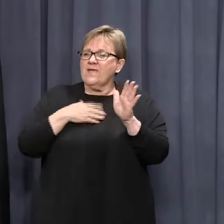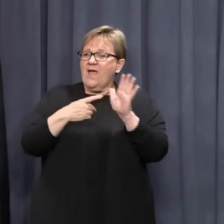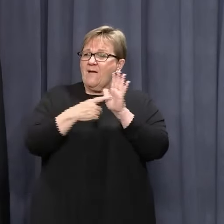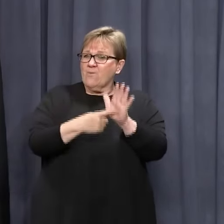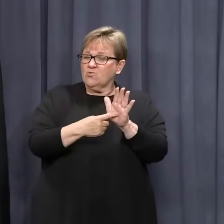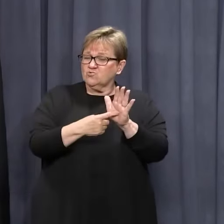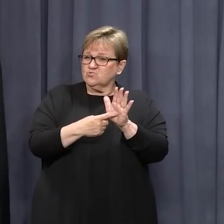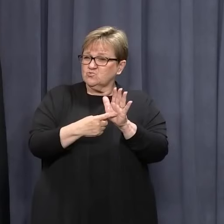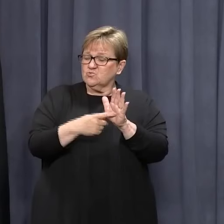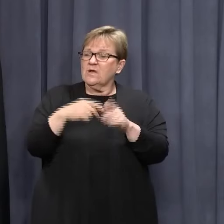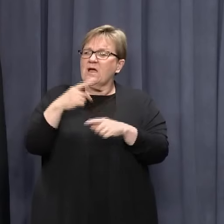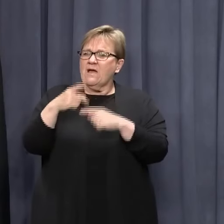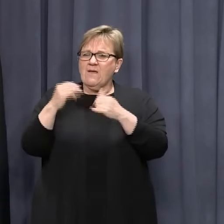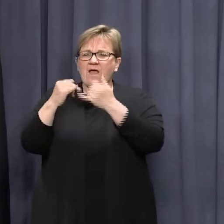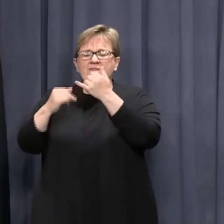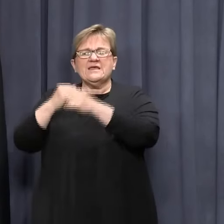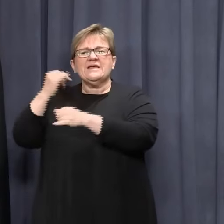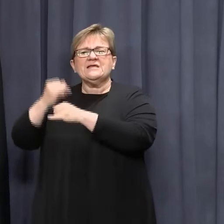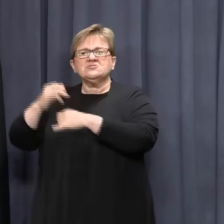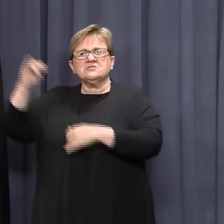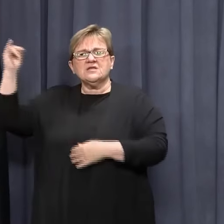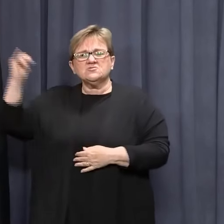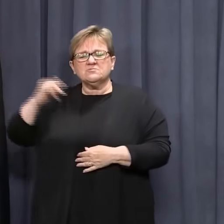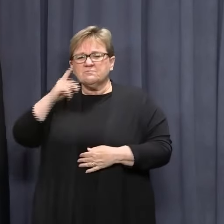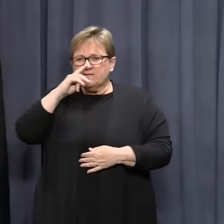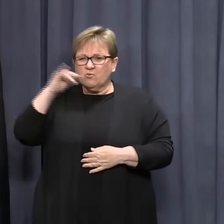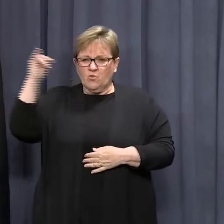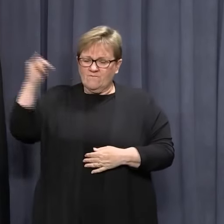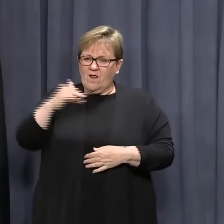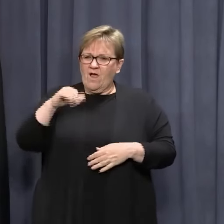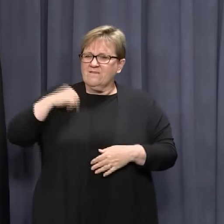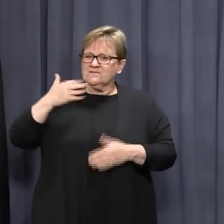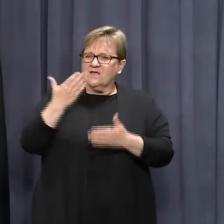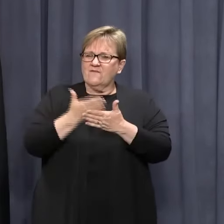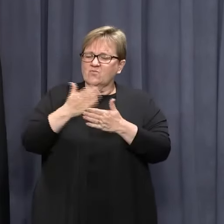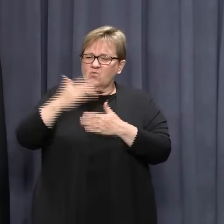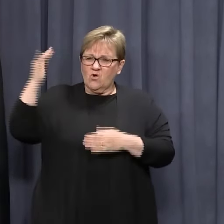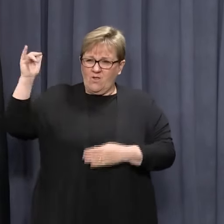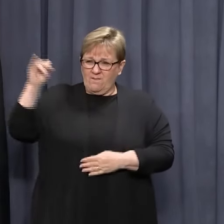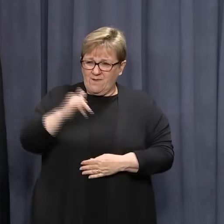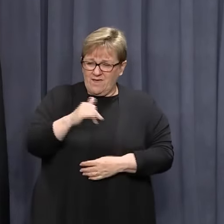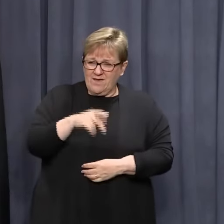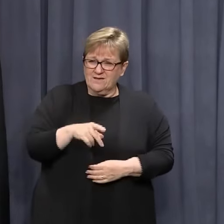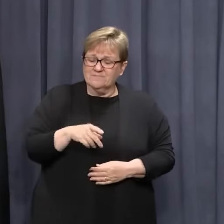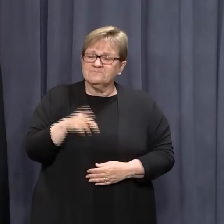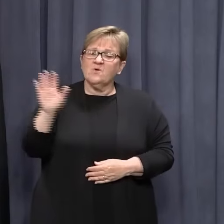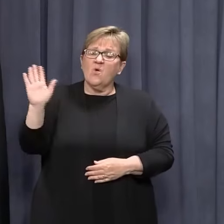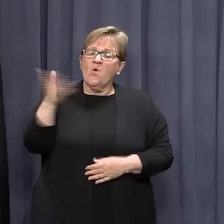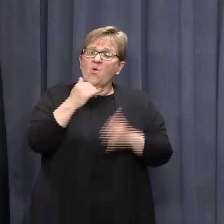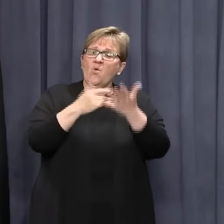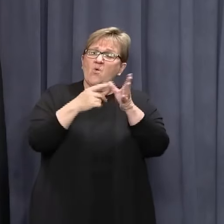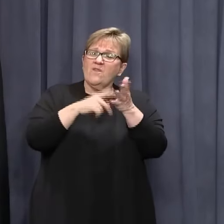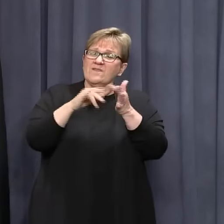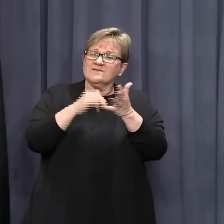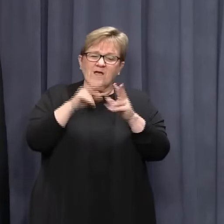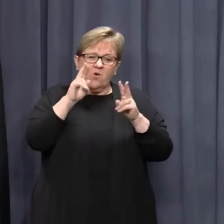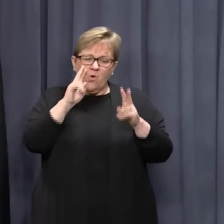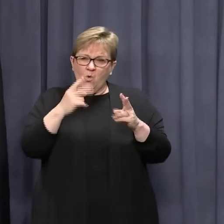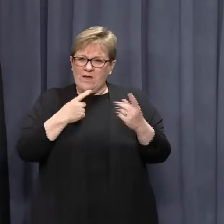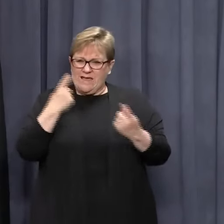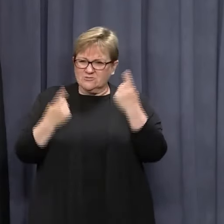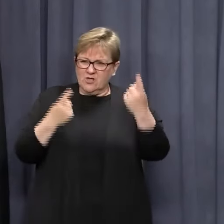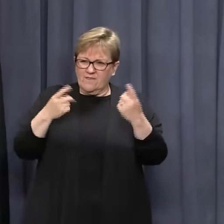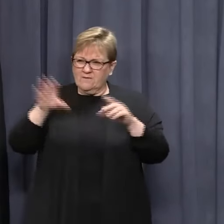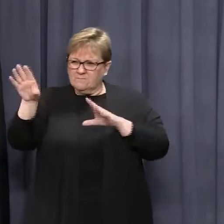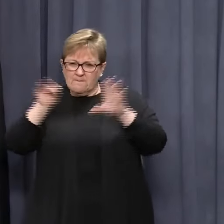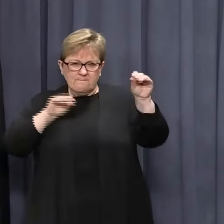we have in relation to international aircrew. And, and I think all the states are looking at each other